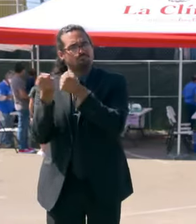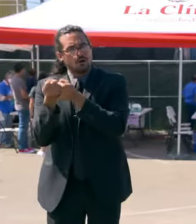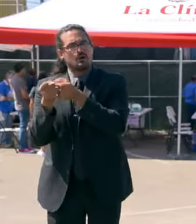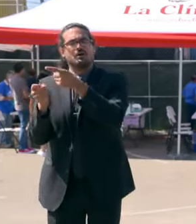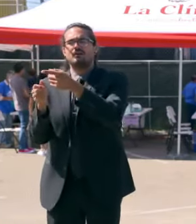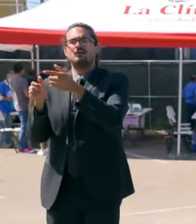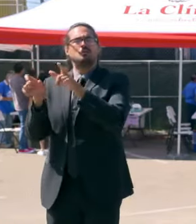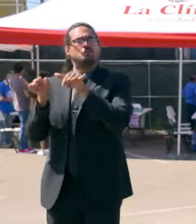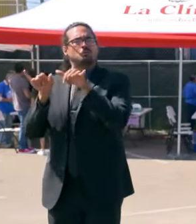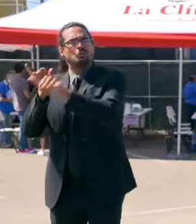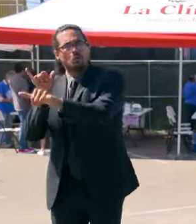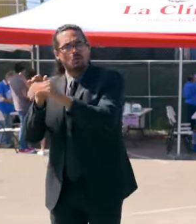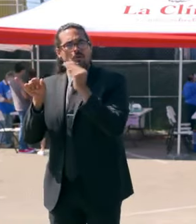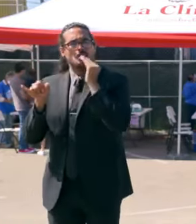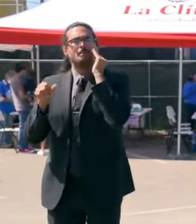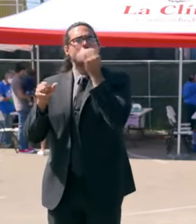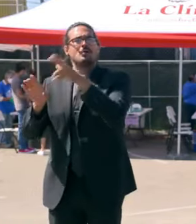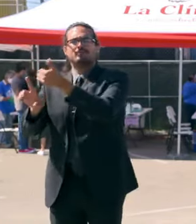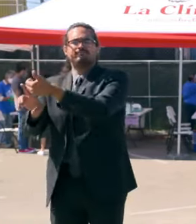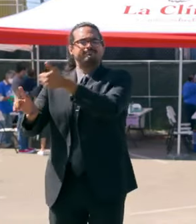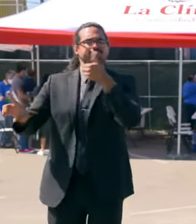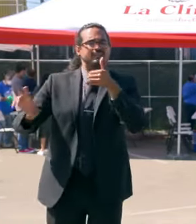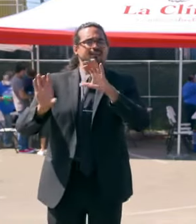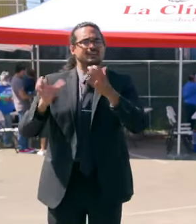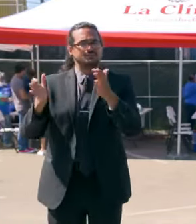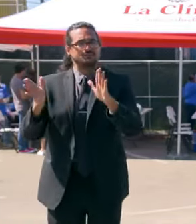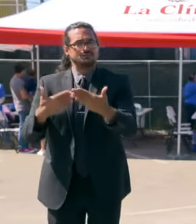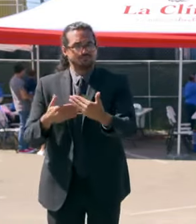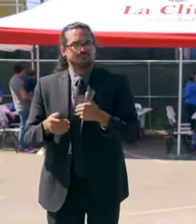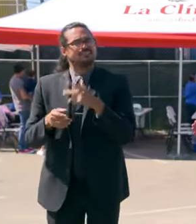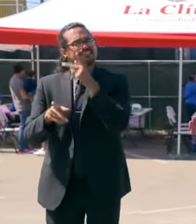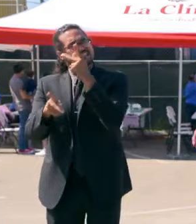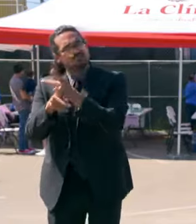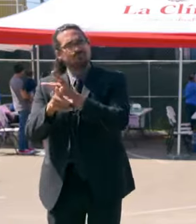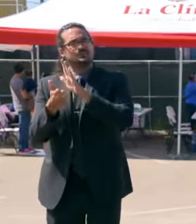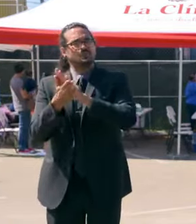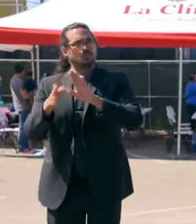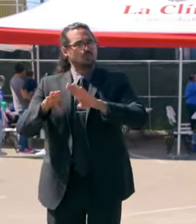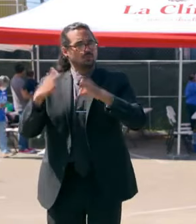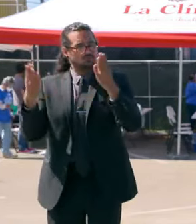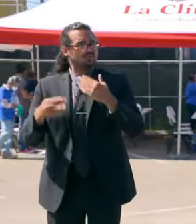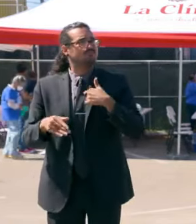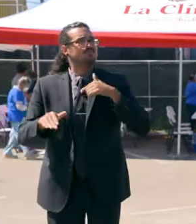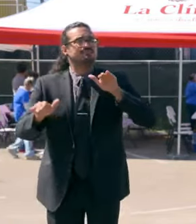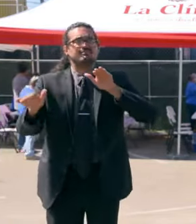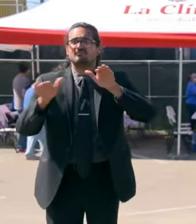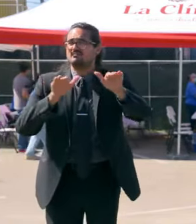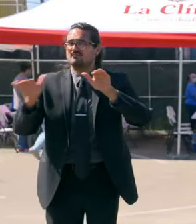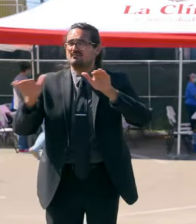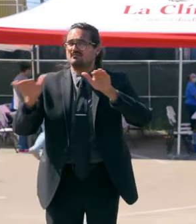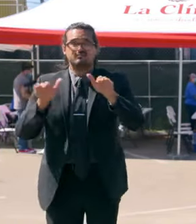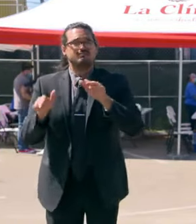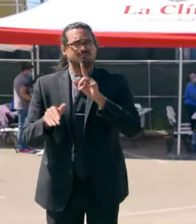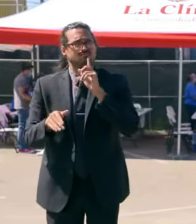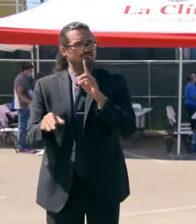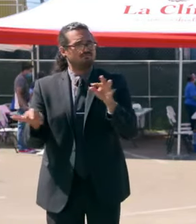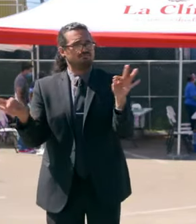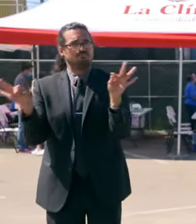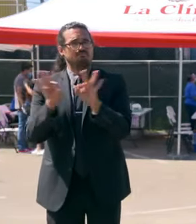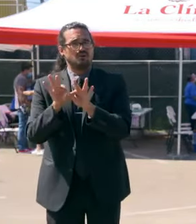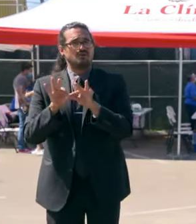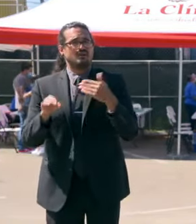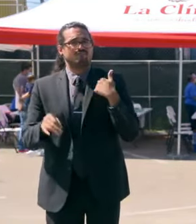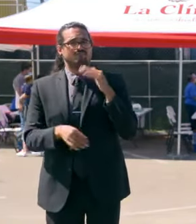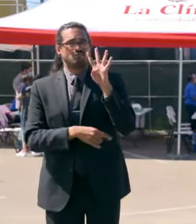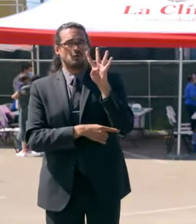our schools open. I'll end by reminding you of a couple of important points. We have a 4.6% positivity